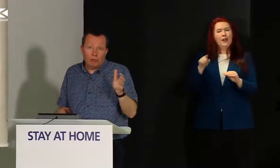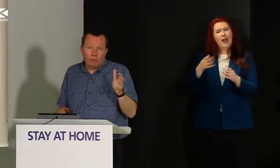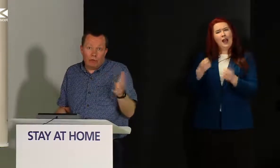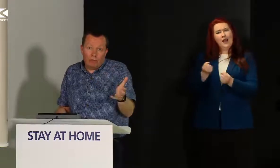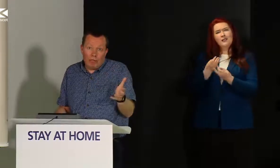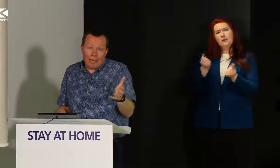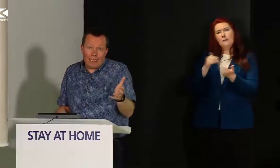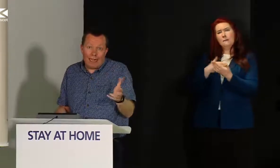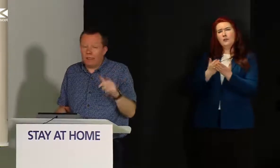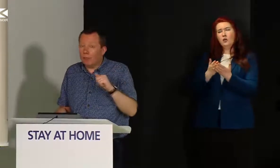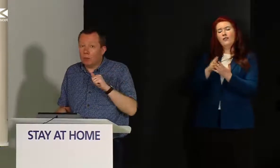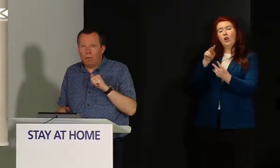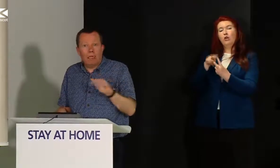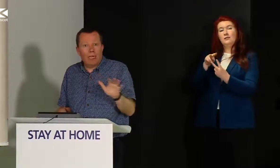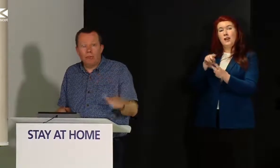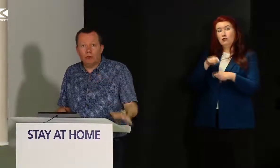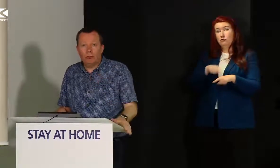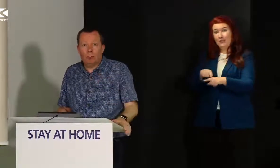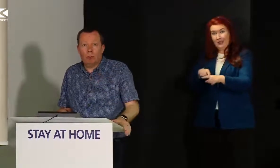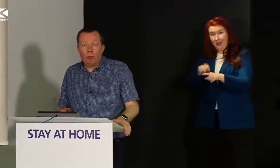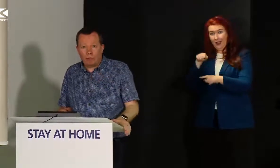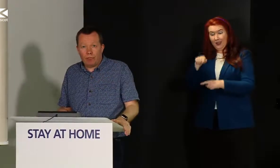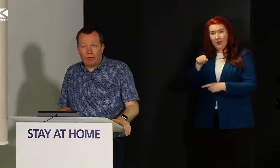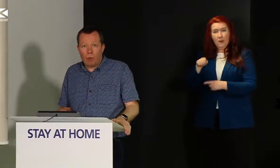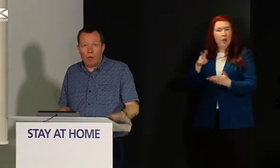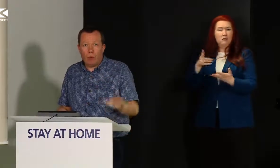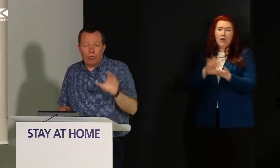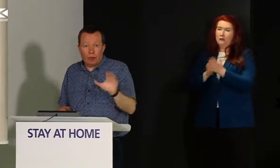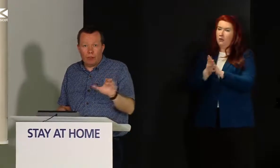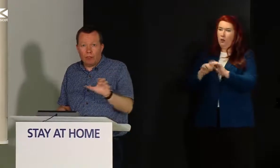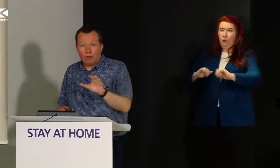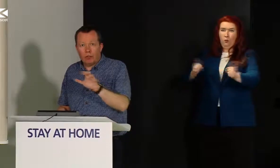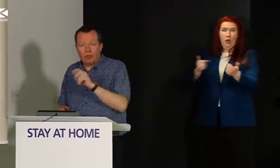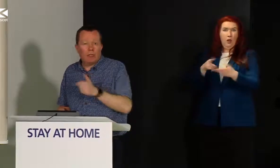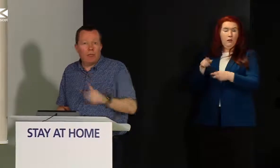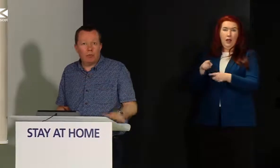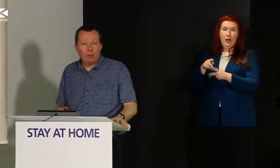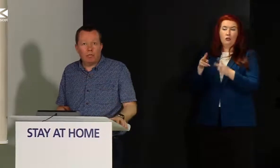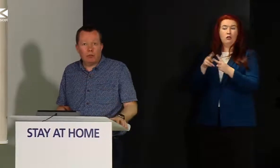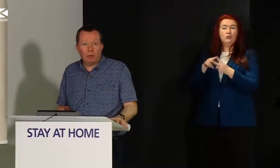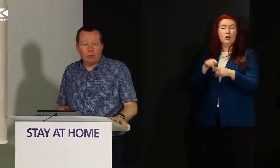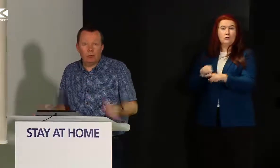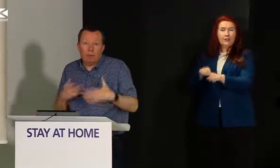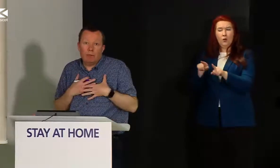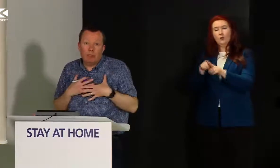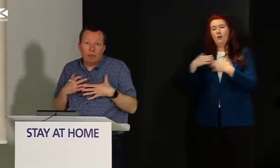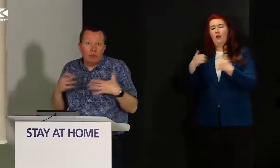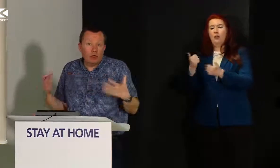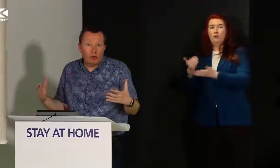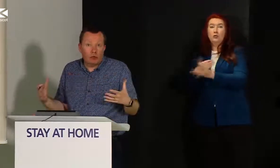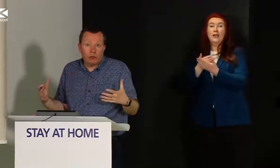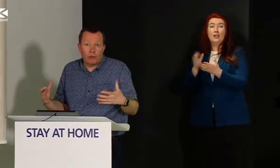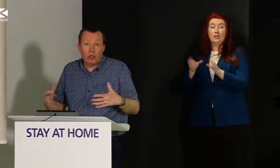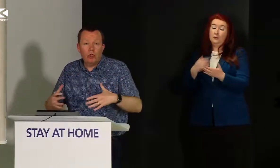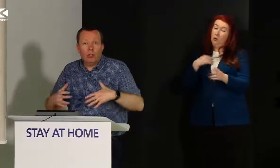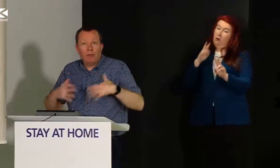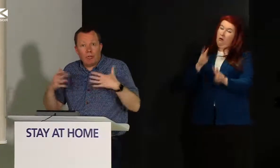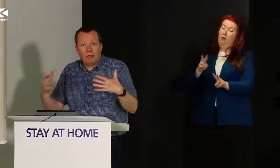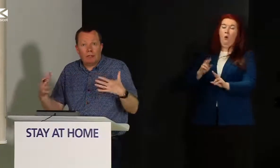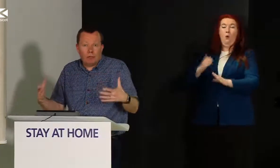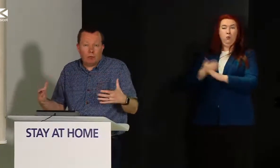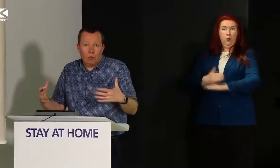element of that case and it was being handled perfectly well by contact tracers and health protection teams. So it gave me some reassurance